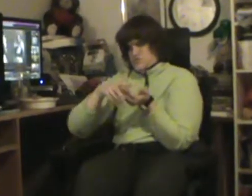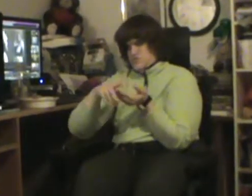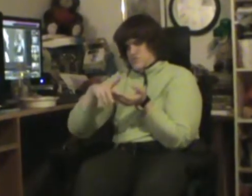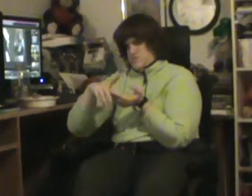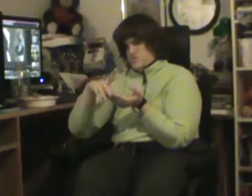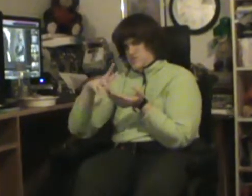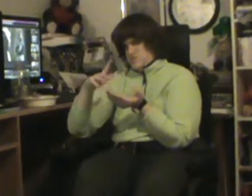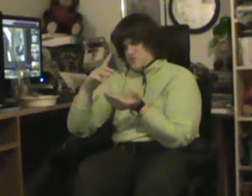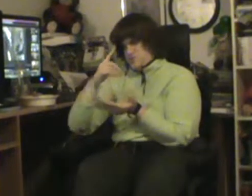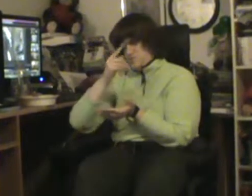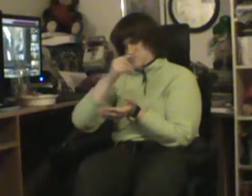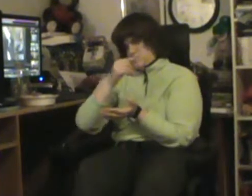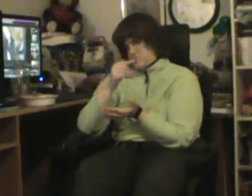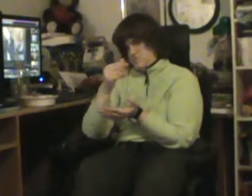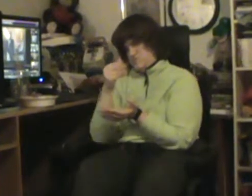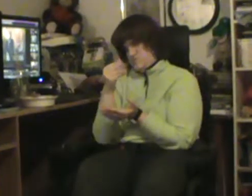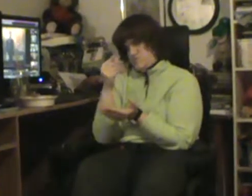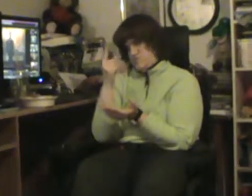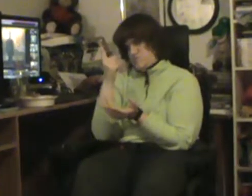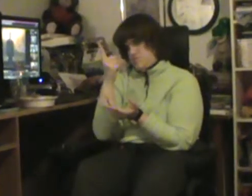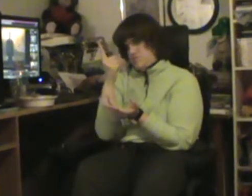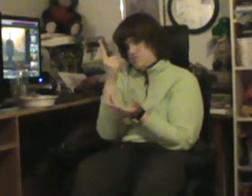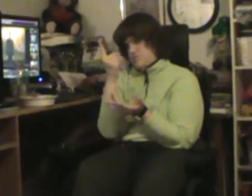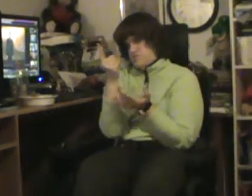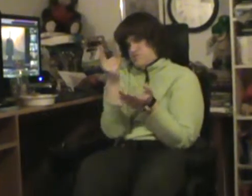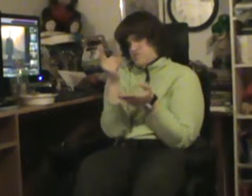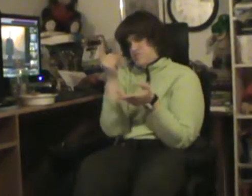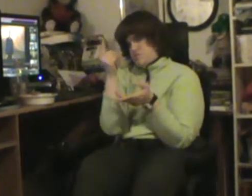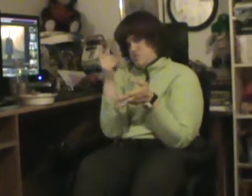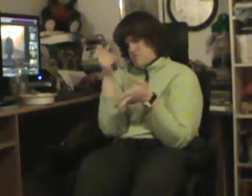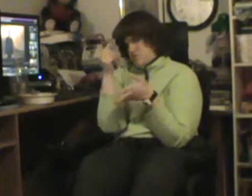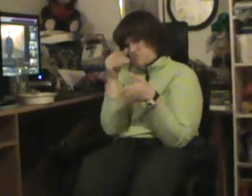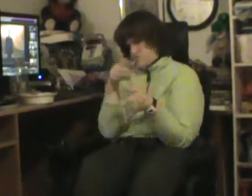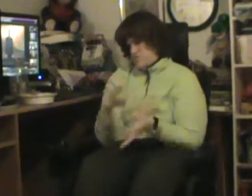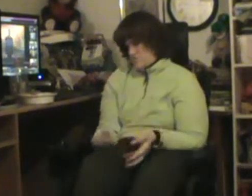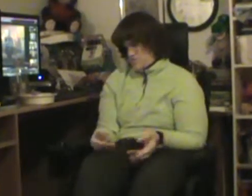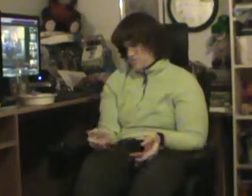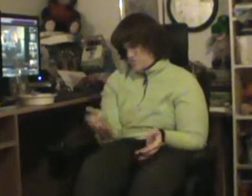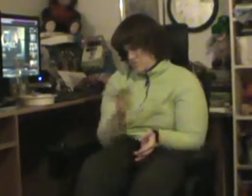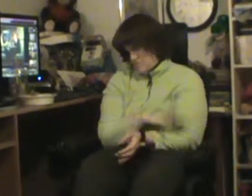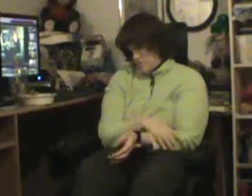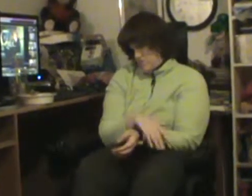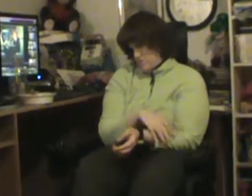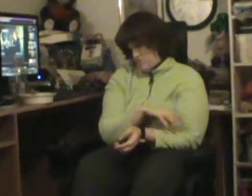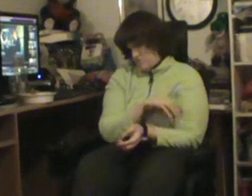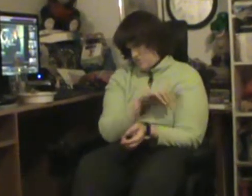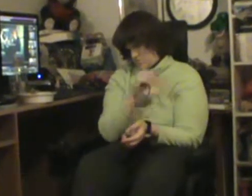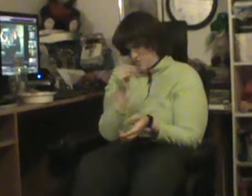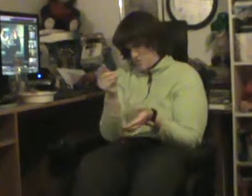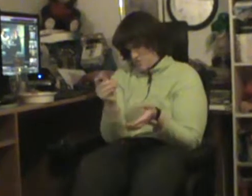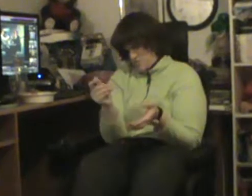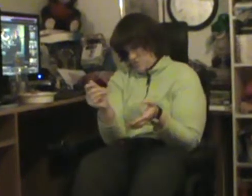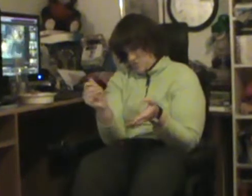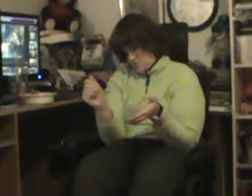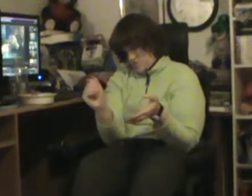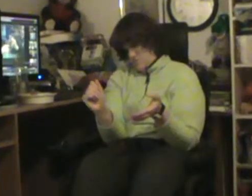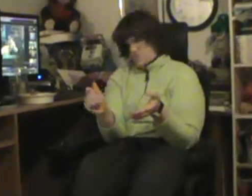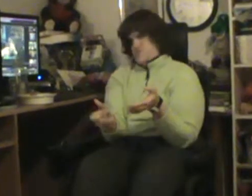all alone, and wait through the night, and I'd feel